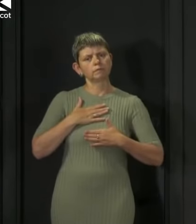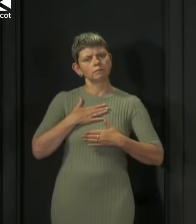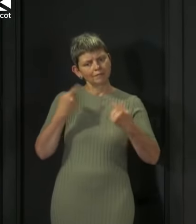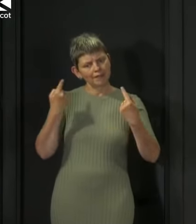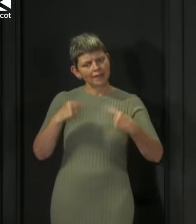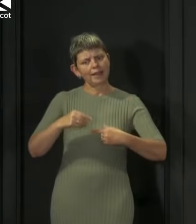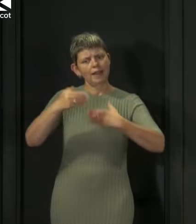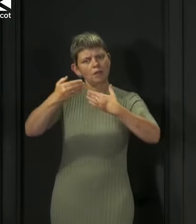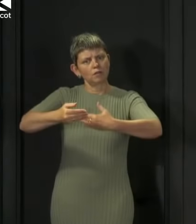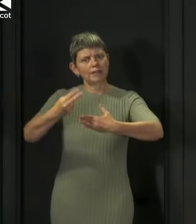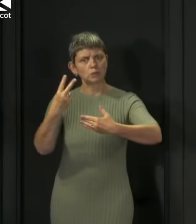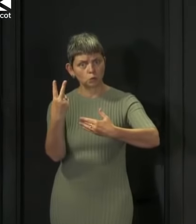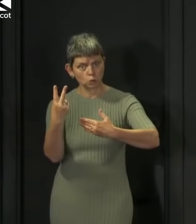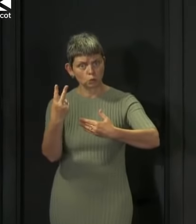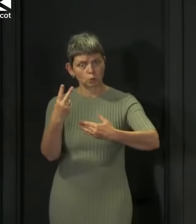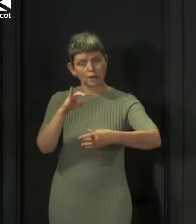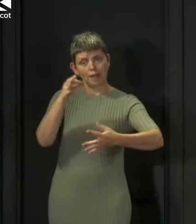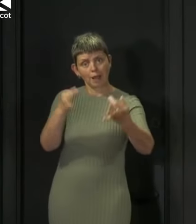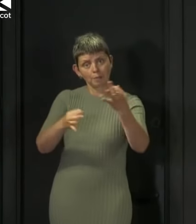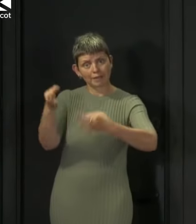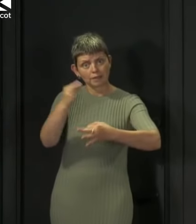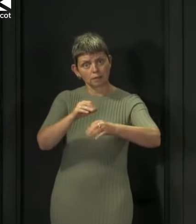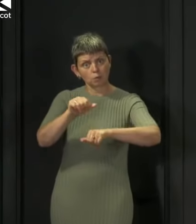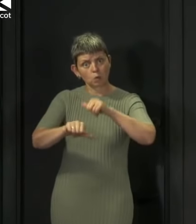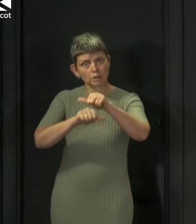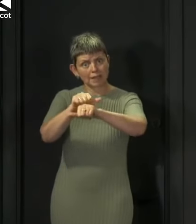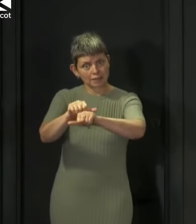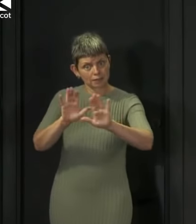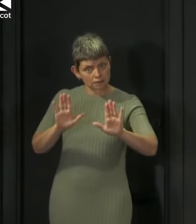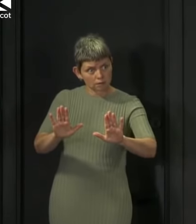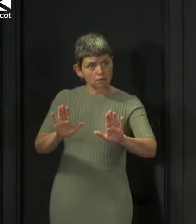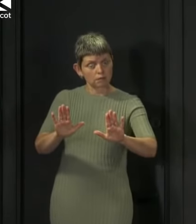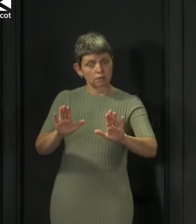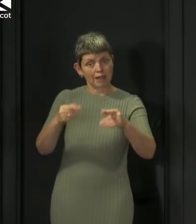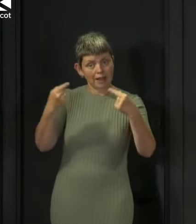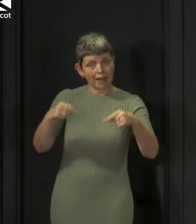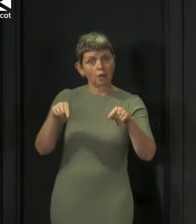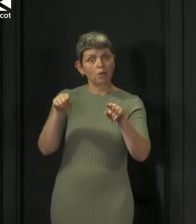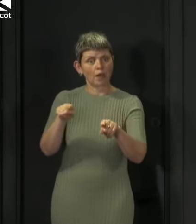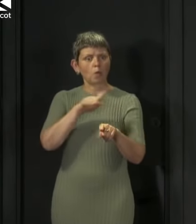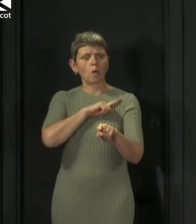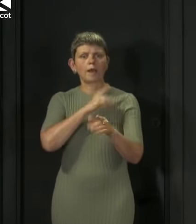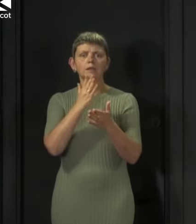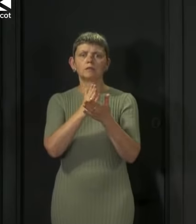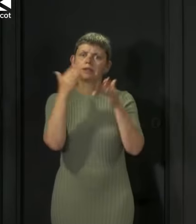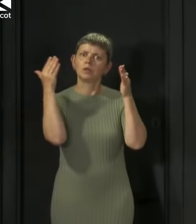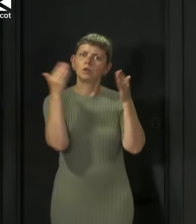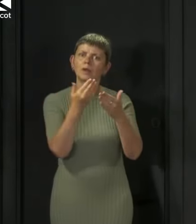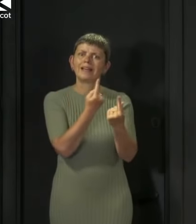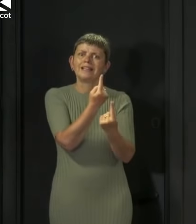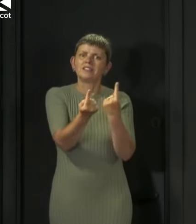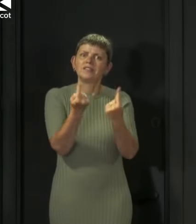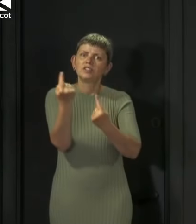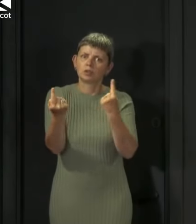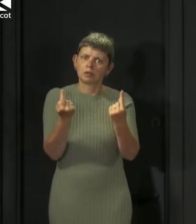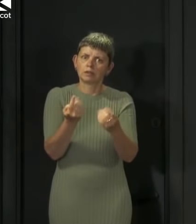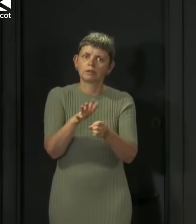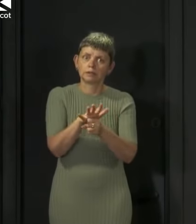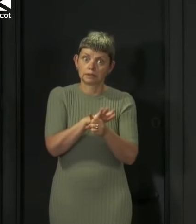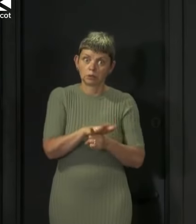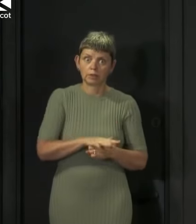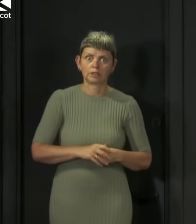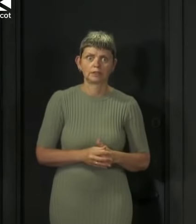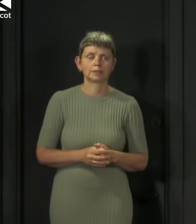place, because it is the part of the process that is about addressing the individual concerns that people understandably have.